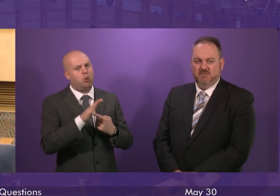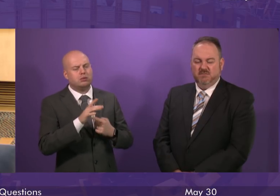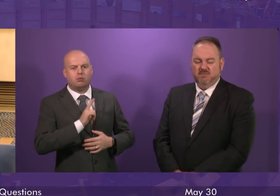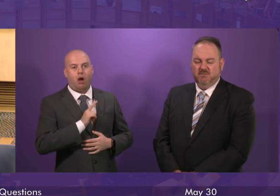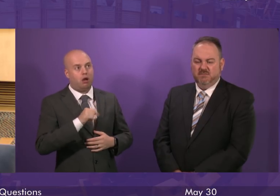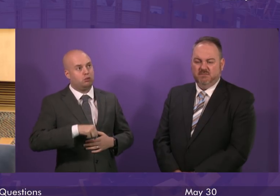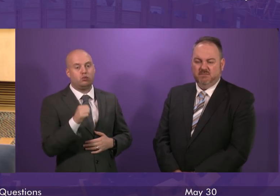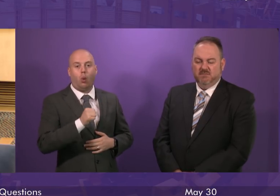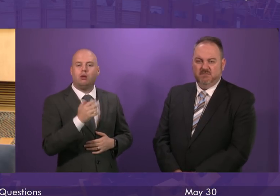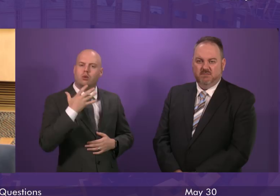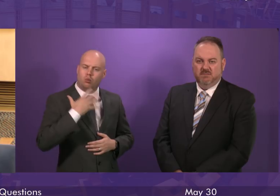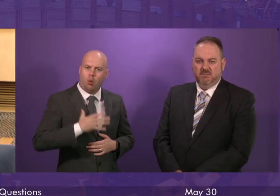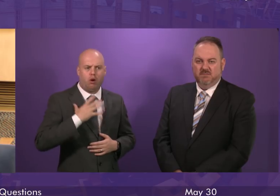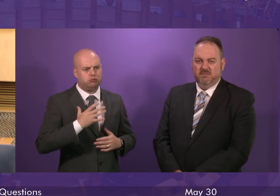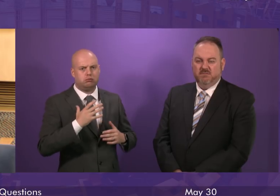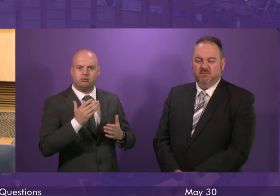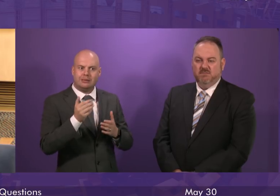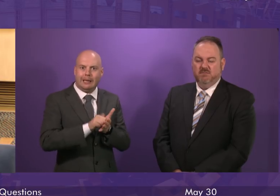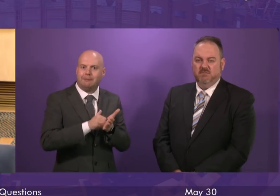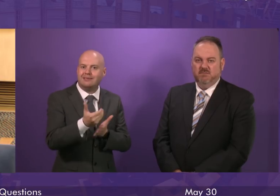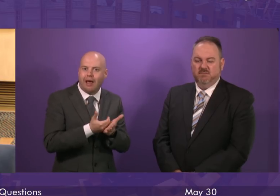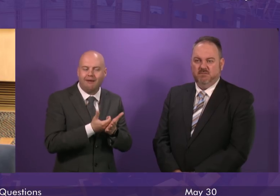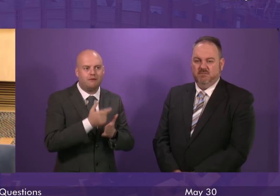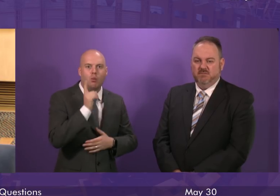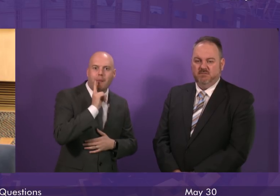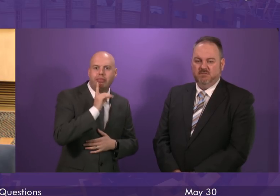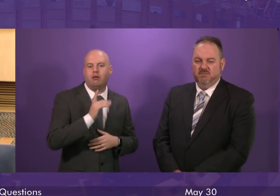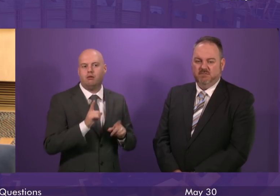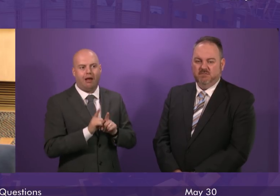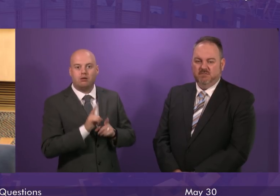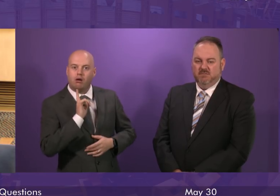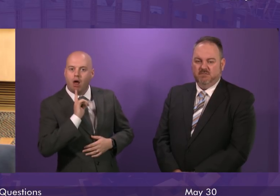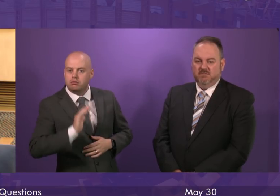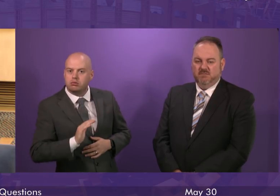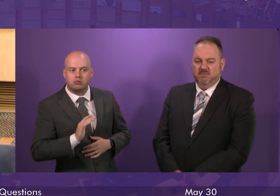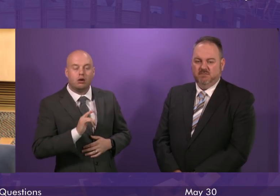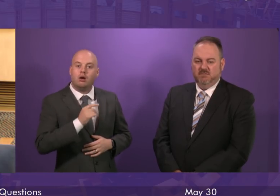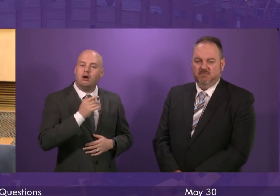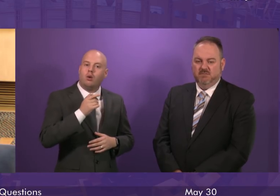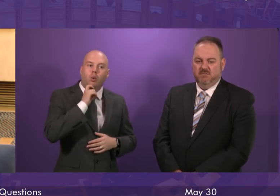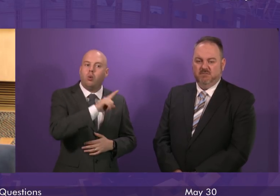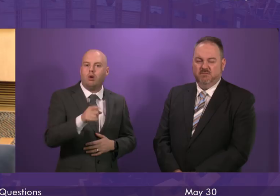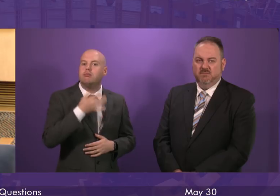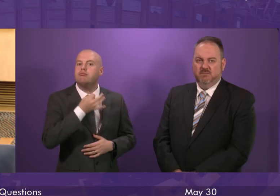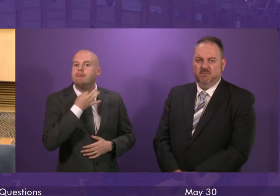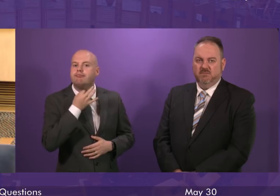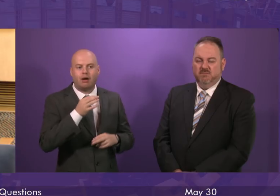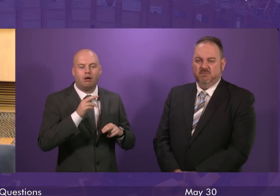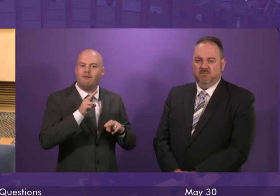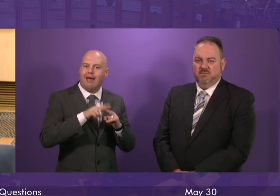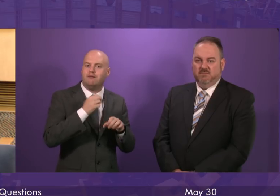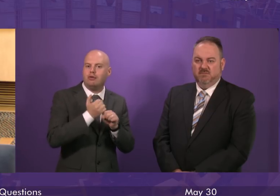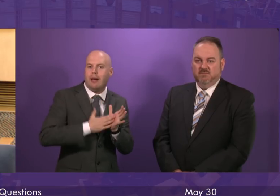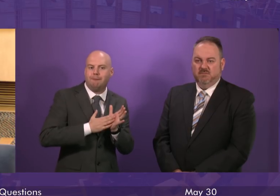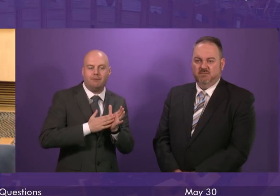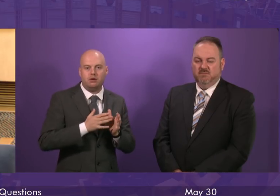for women and girls it creates a new protection order to protect women and girls who may be victims of or at risk of FGM and ensures ministers issue statutory